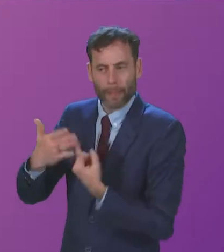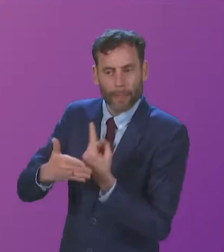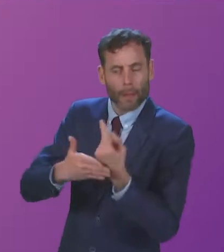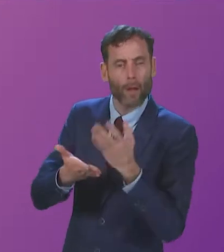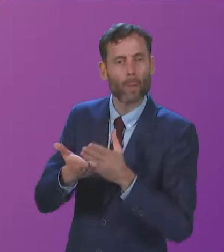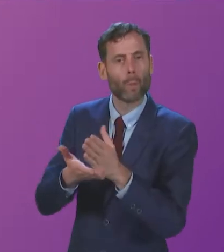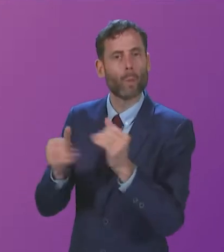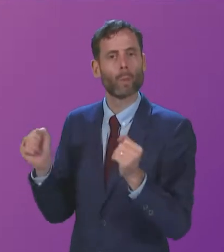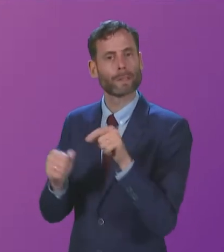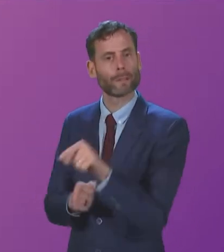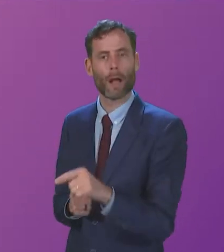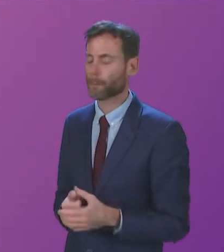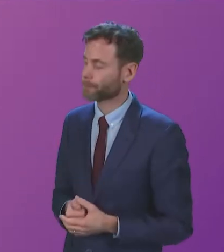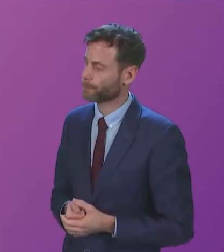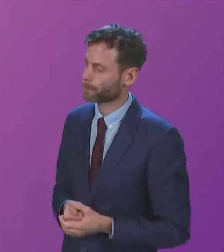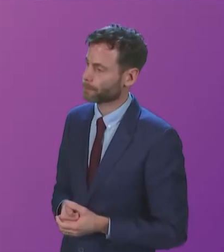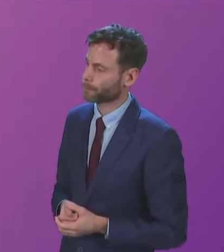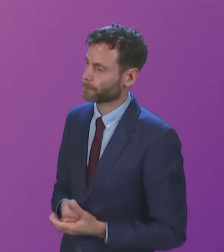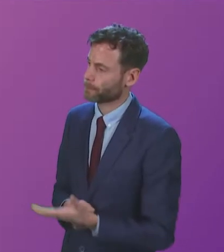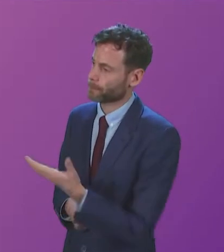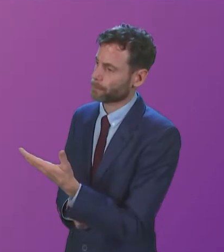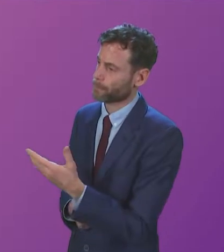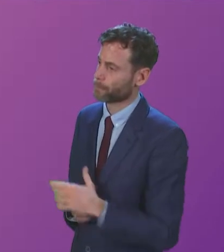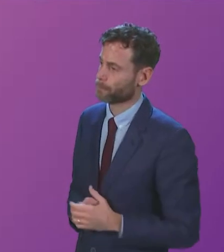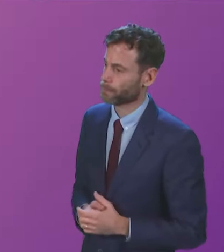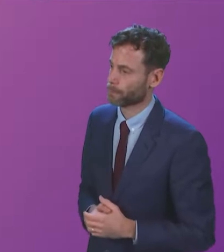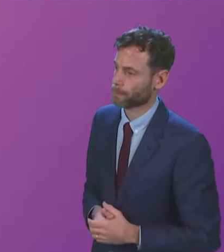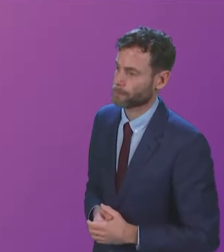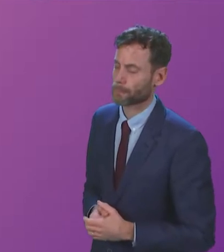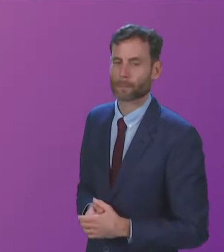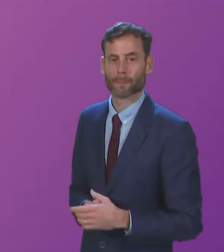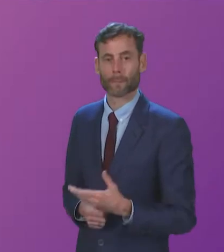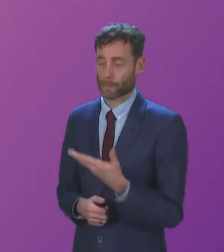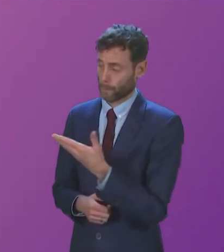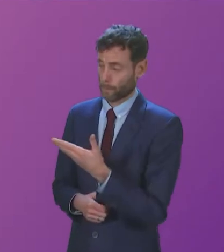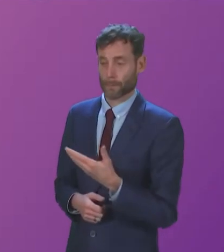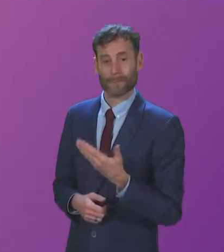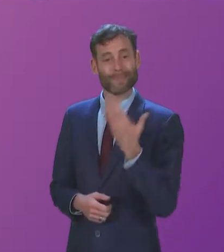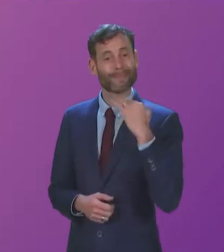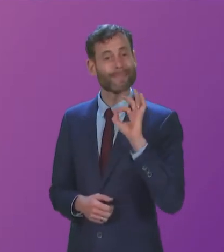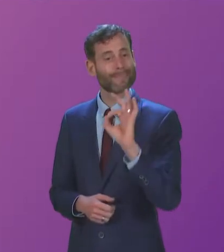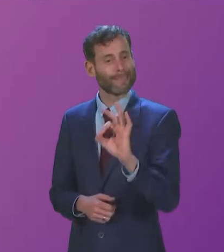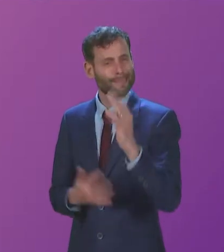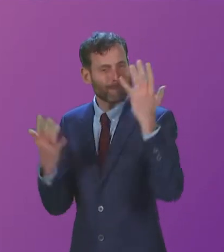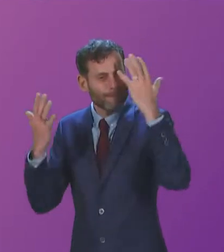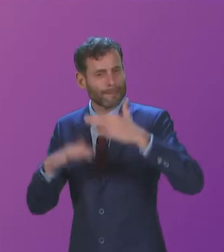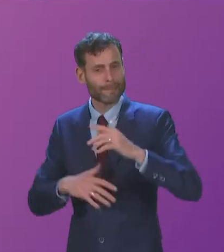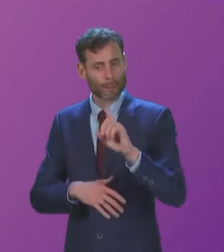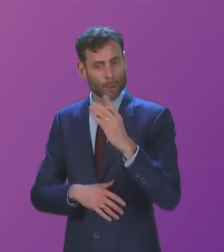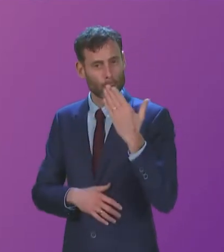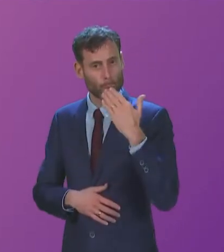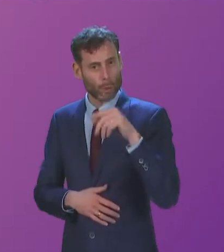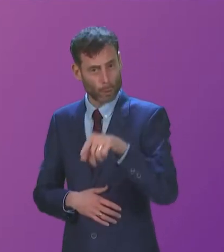months. Craig Hoy. Thank you, President of the I share Martin Whitfield's concerns about the impact, albeit temporary,